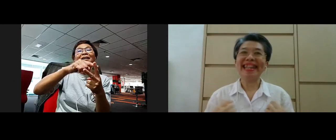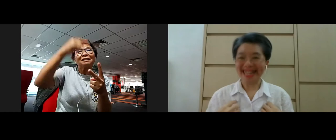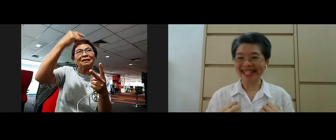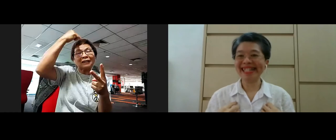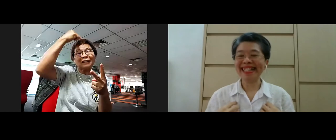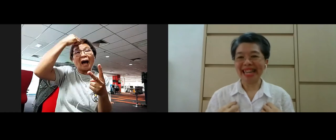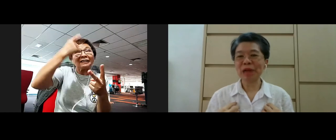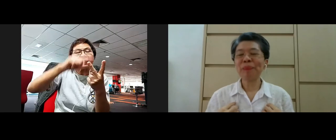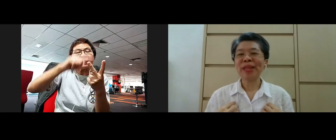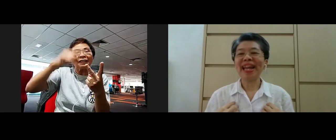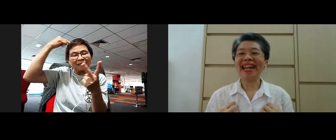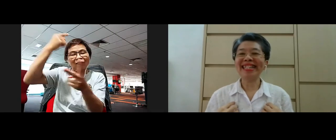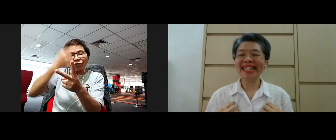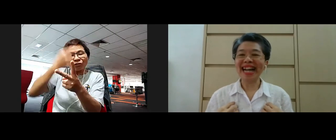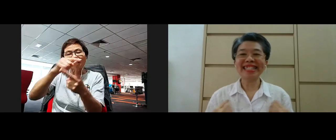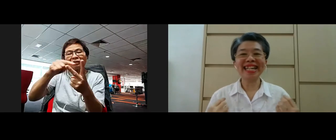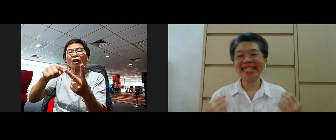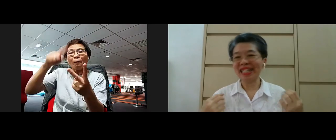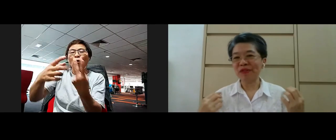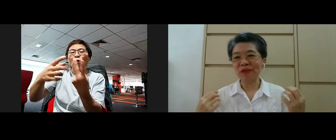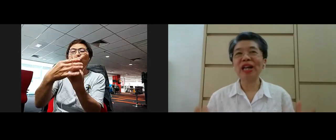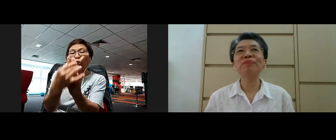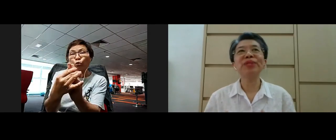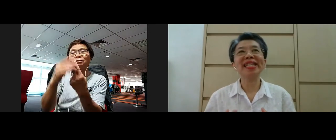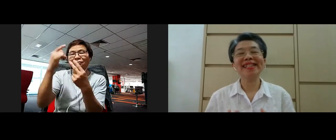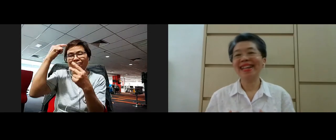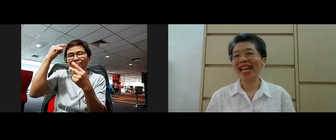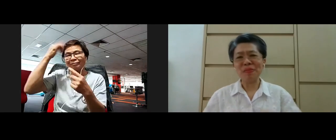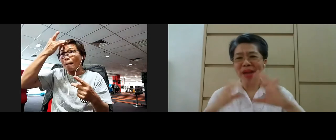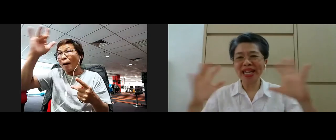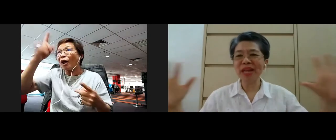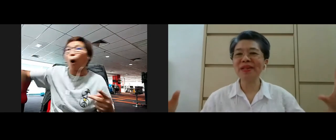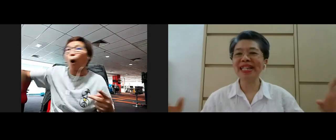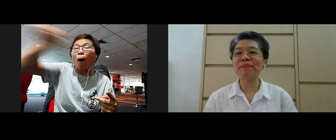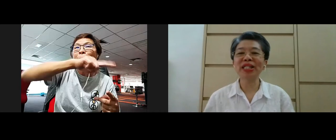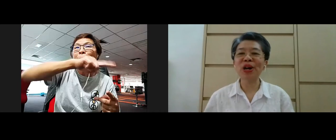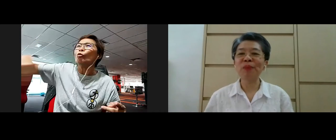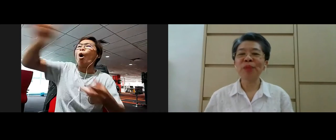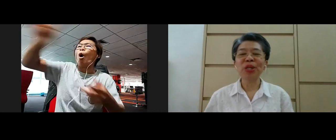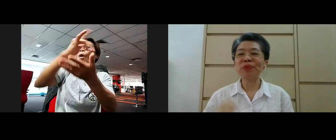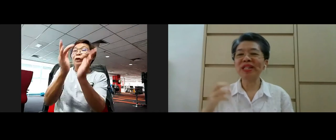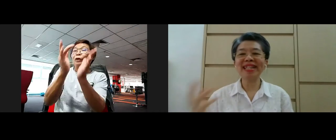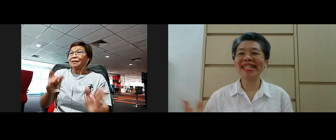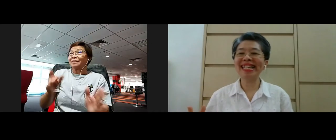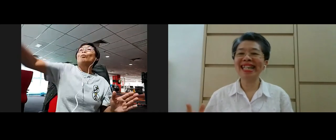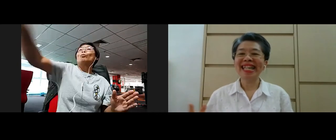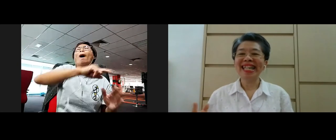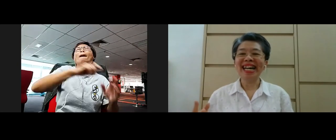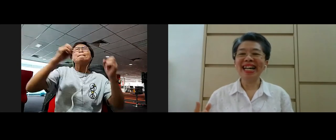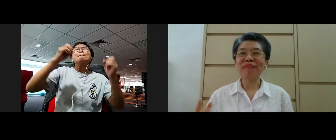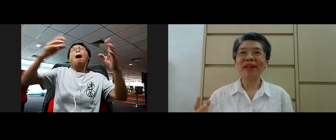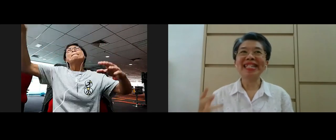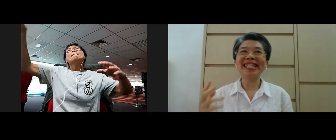in us and I think for fellow Buddhists in many Dhamma talk you will listen